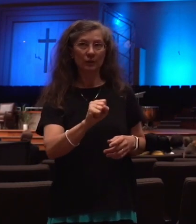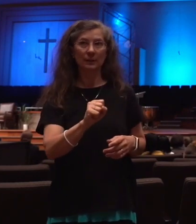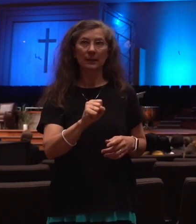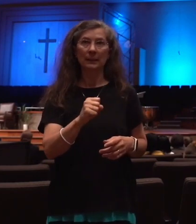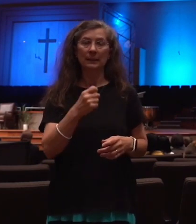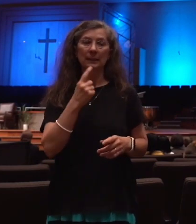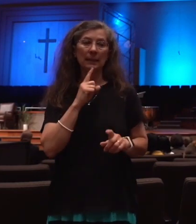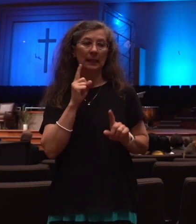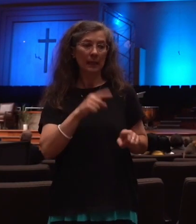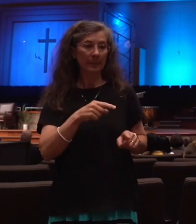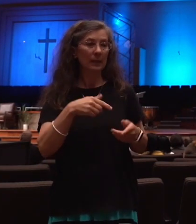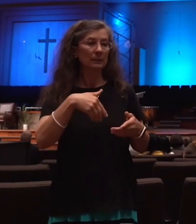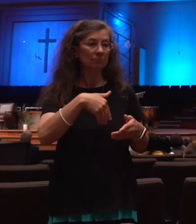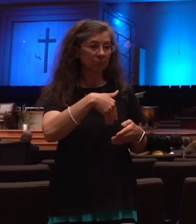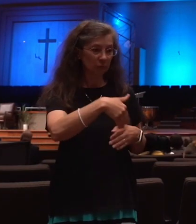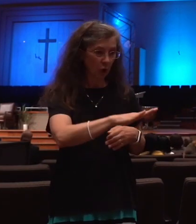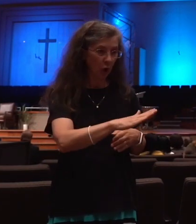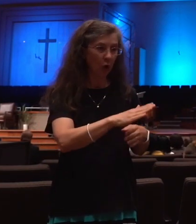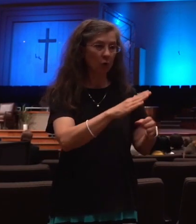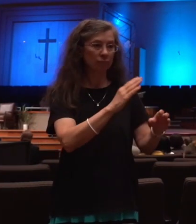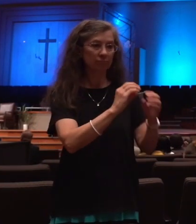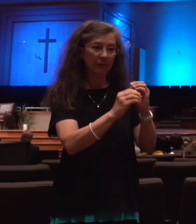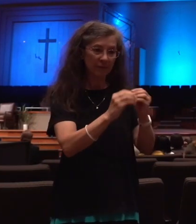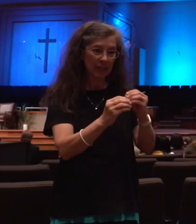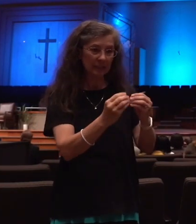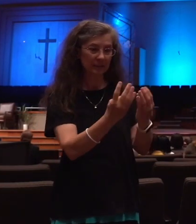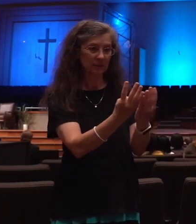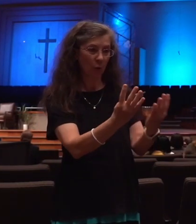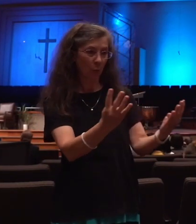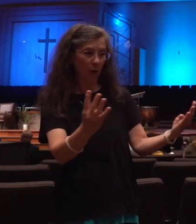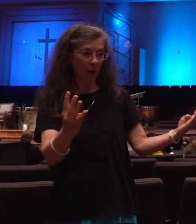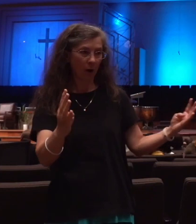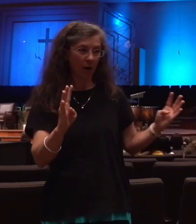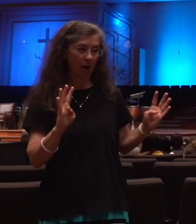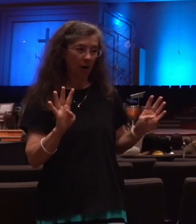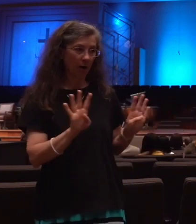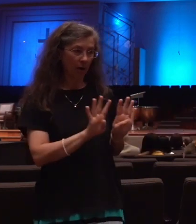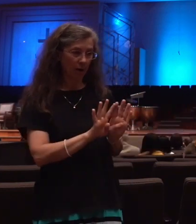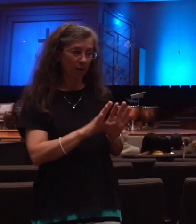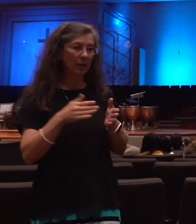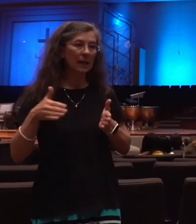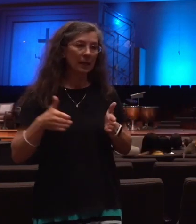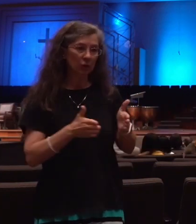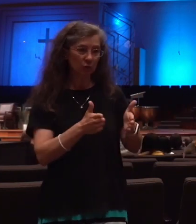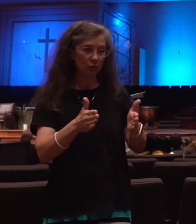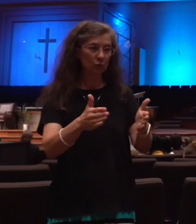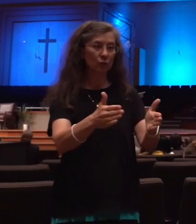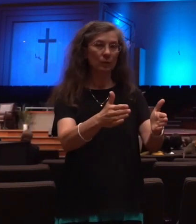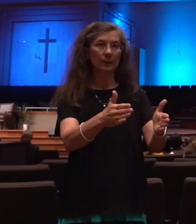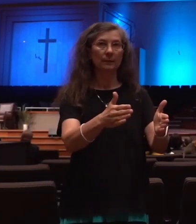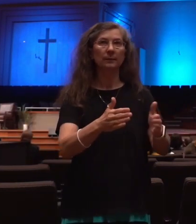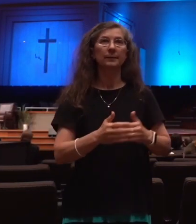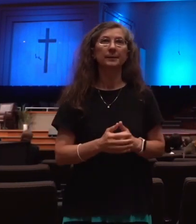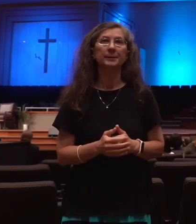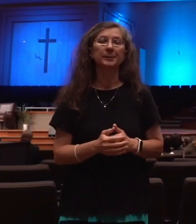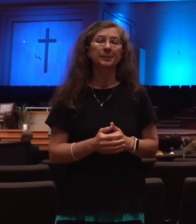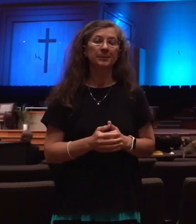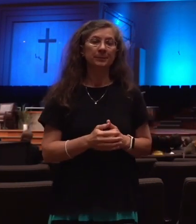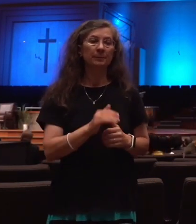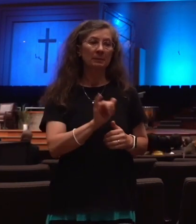to go back, rebuild the walls, rebuild the streets, and so forth. So that's when this prophecy